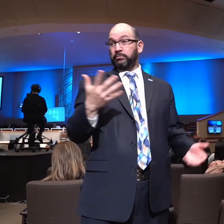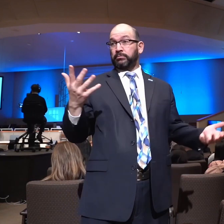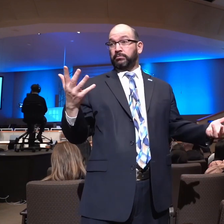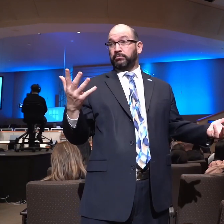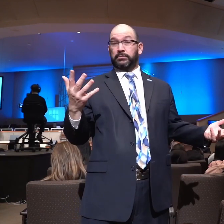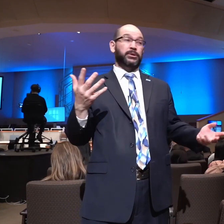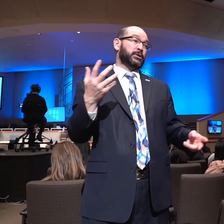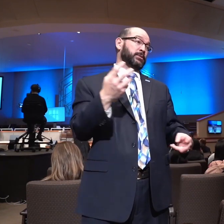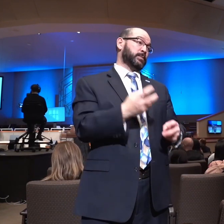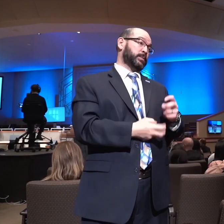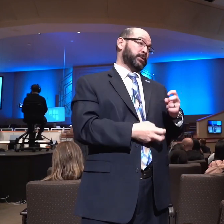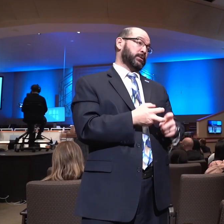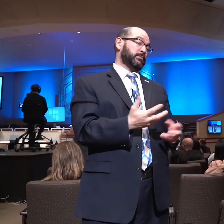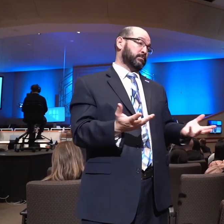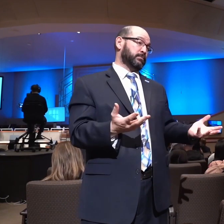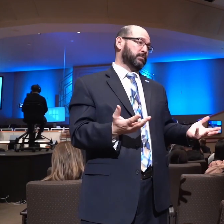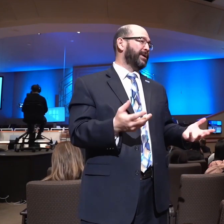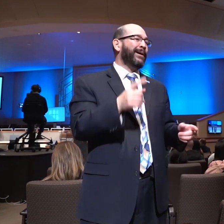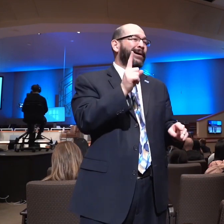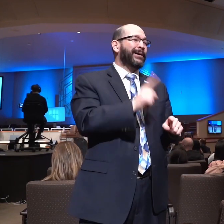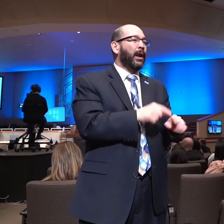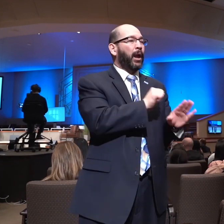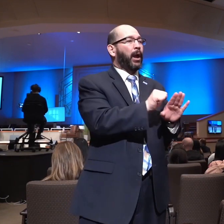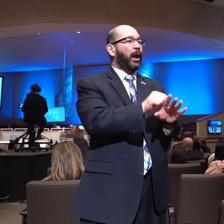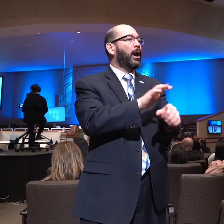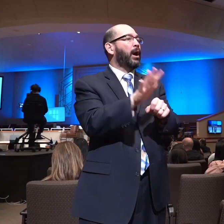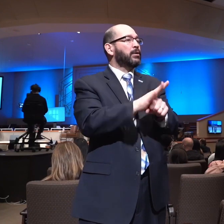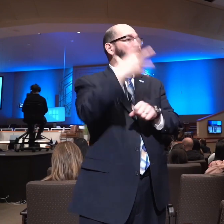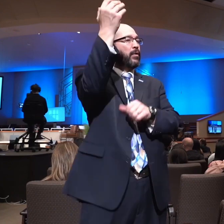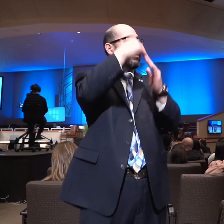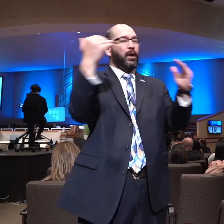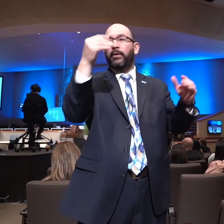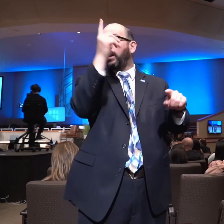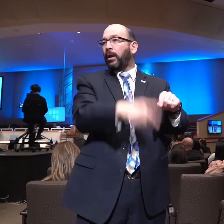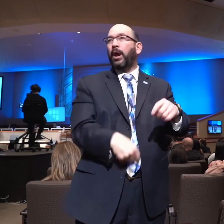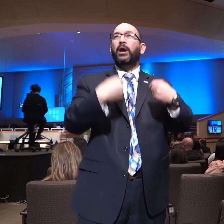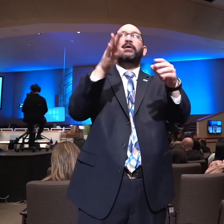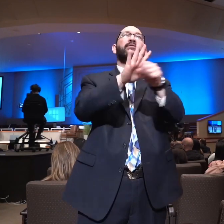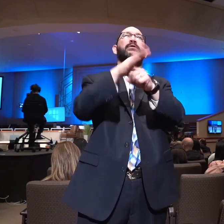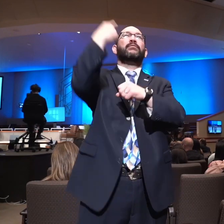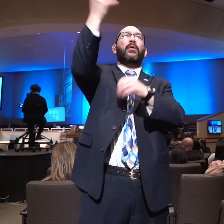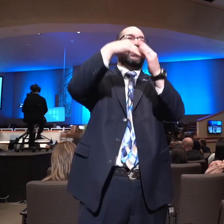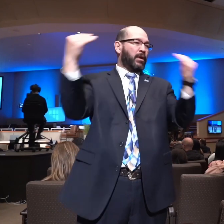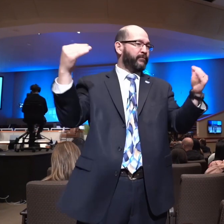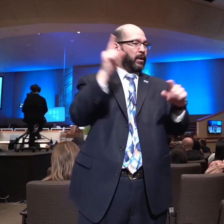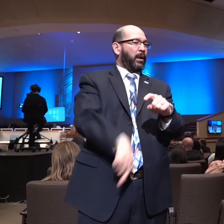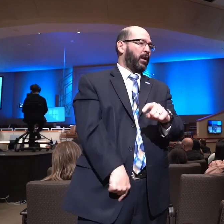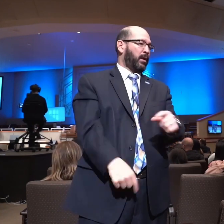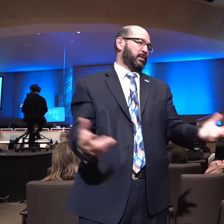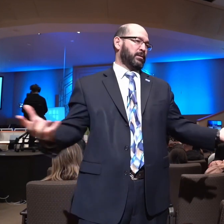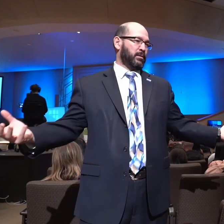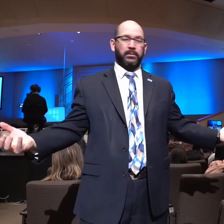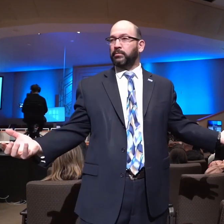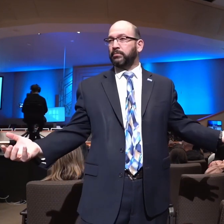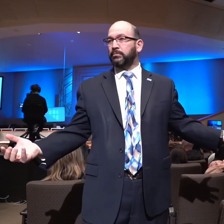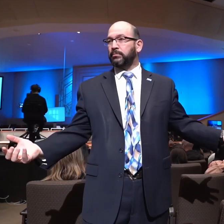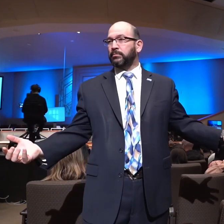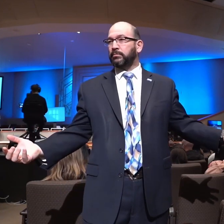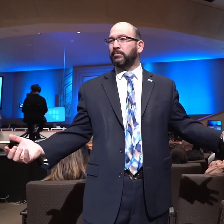And secondly, you could never knock on enough doors to earn your way to heaven. You could never give enough money to earn your way to heaven. There's no way to do